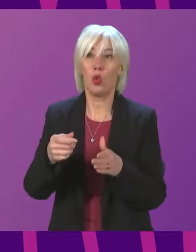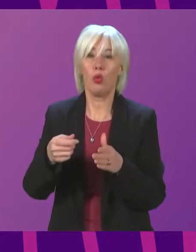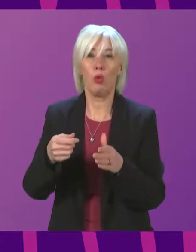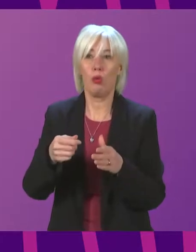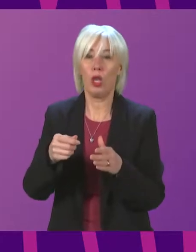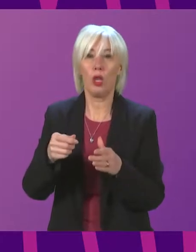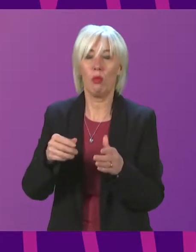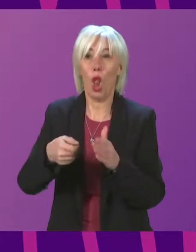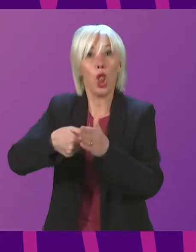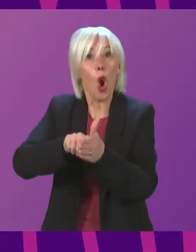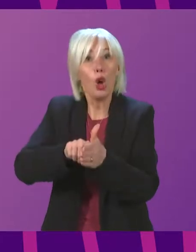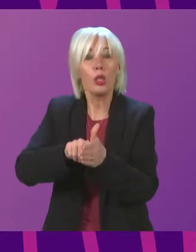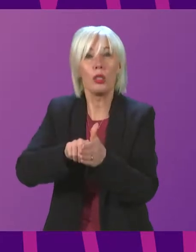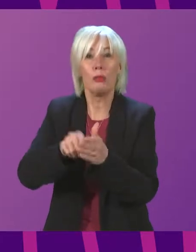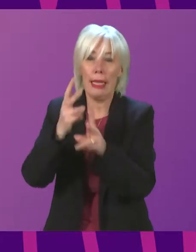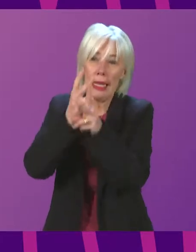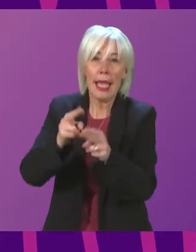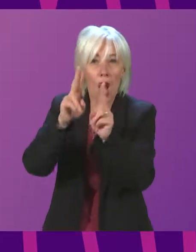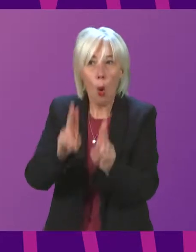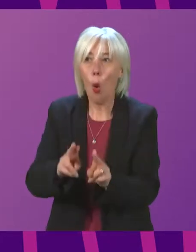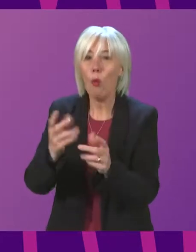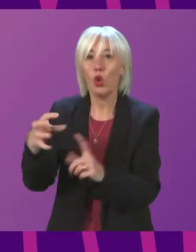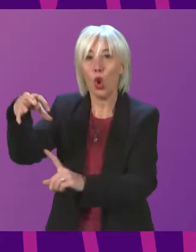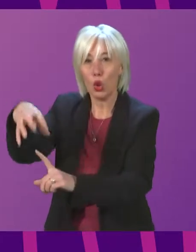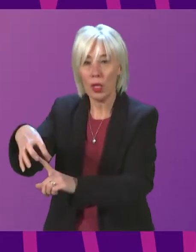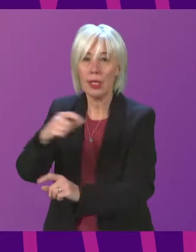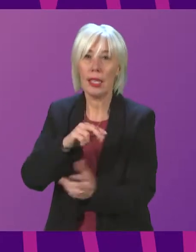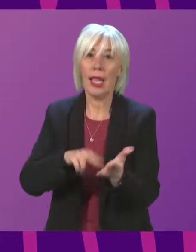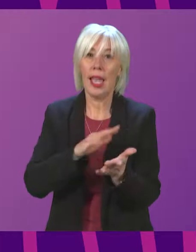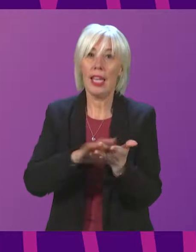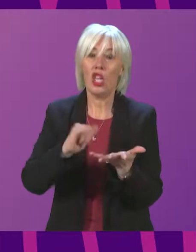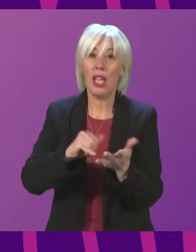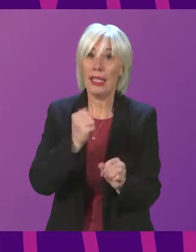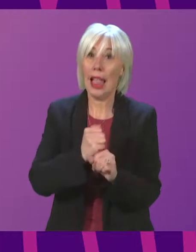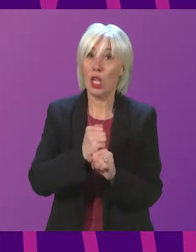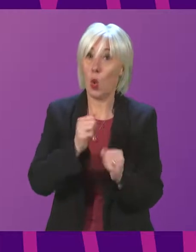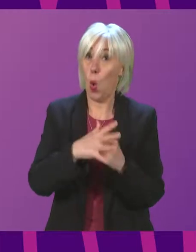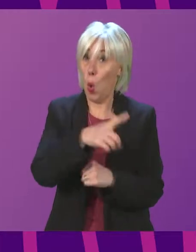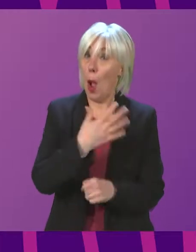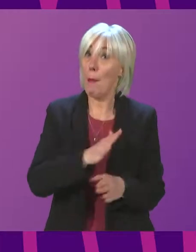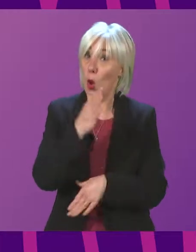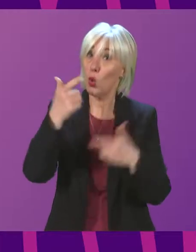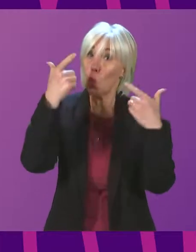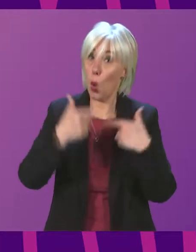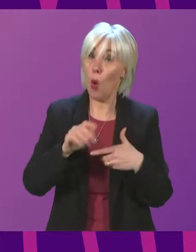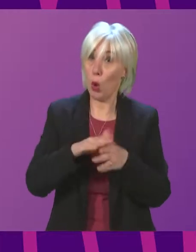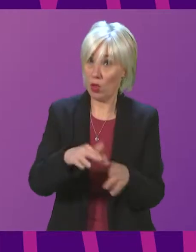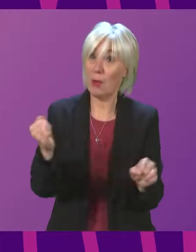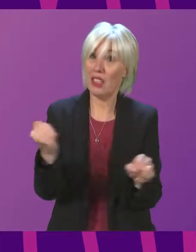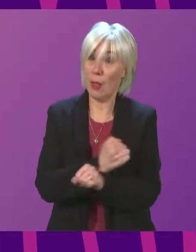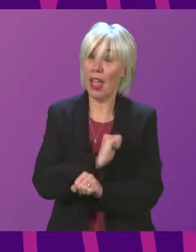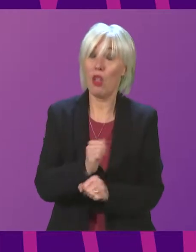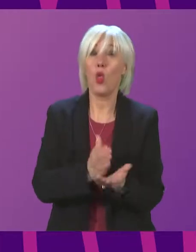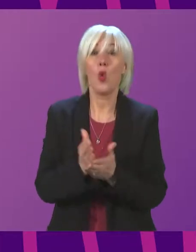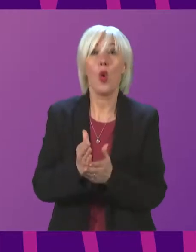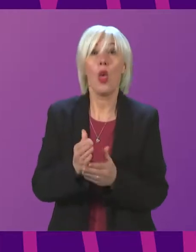and units, and that being banned, and NHS Glasgow specifically being taken to court for that by the Equality and Human Rights